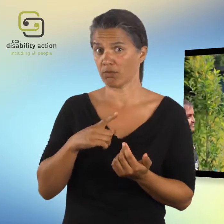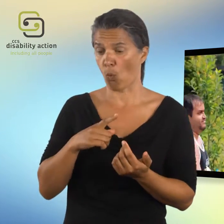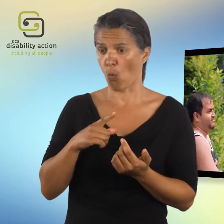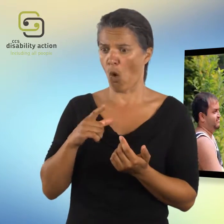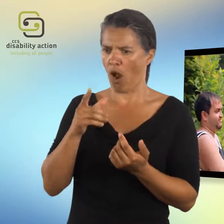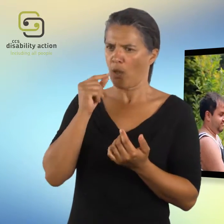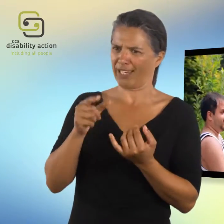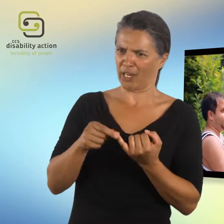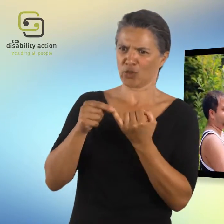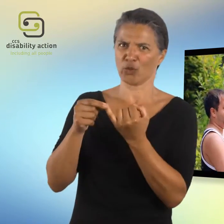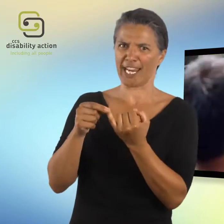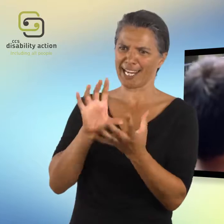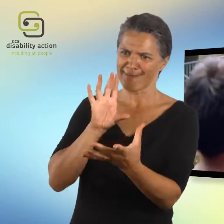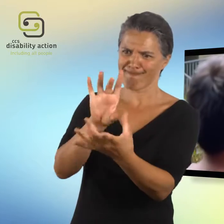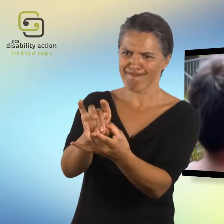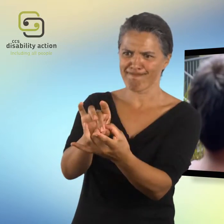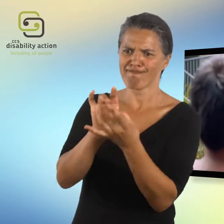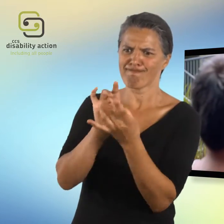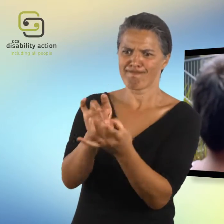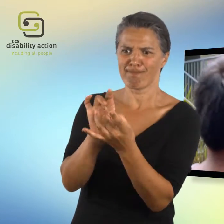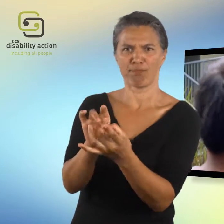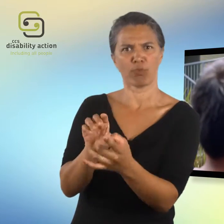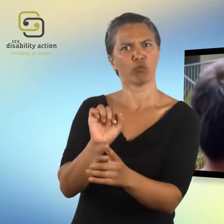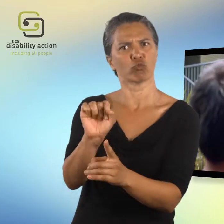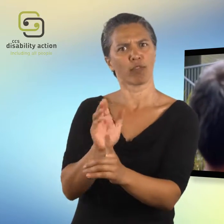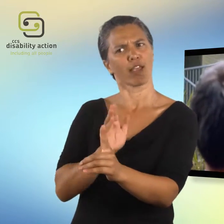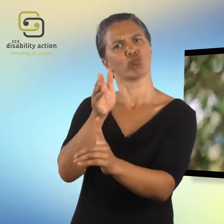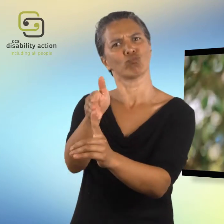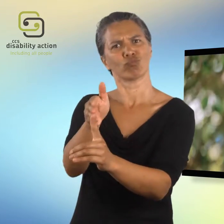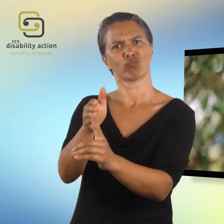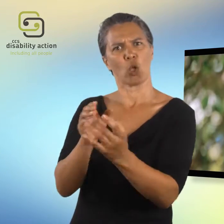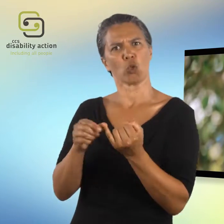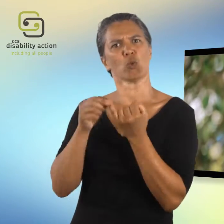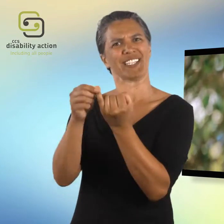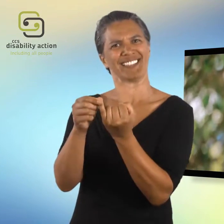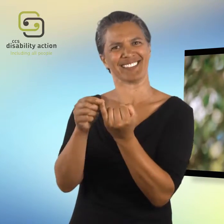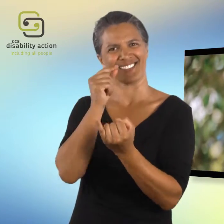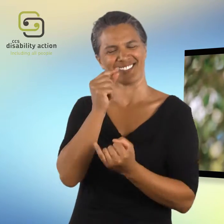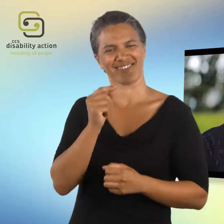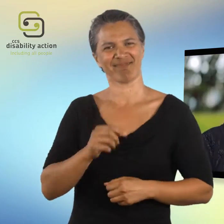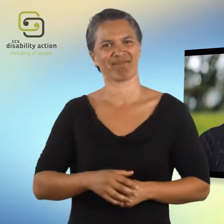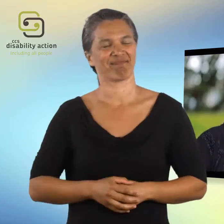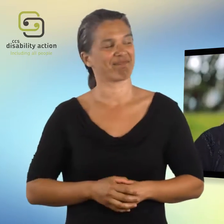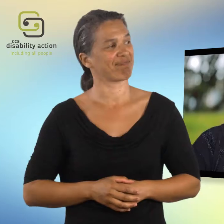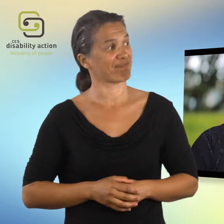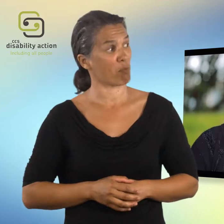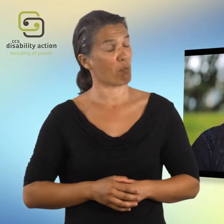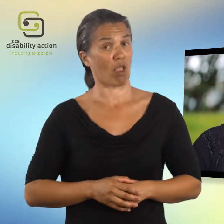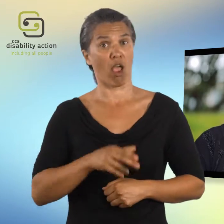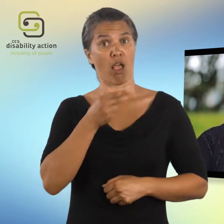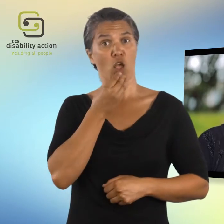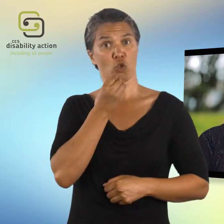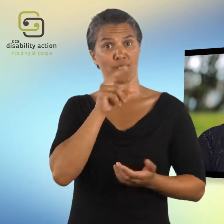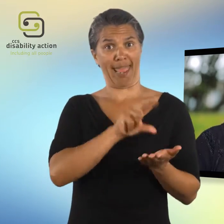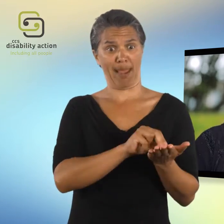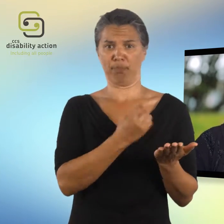allows us to work uniquely with each individual that we support to reach their unique goals. Because I do use the app quite